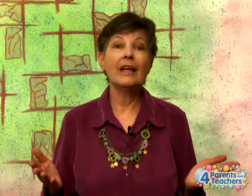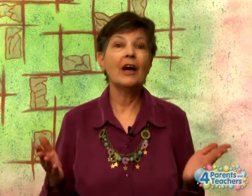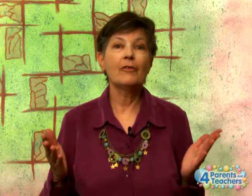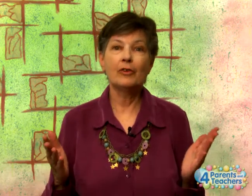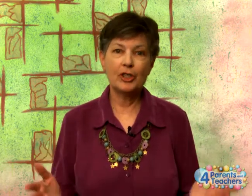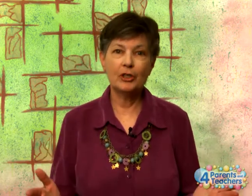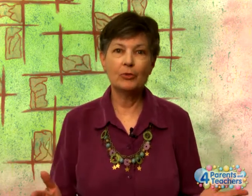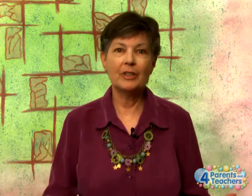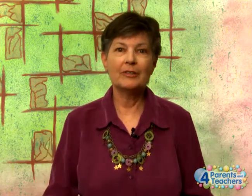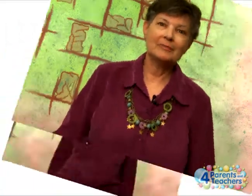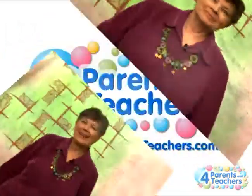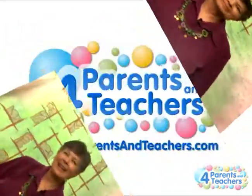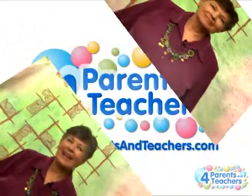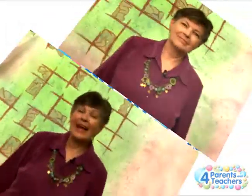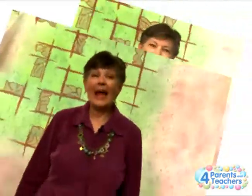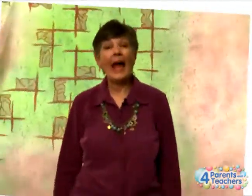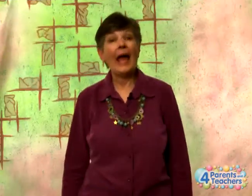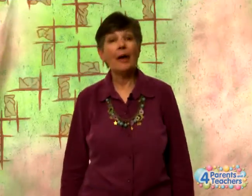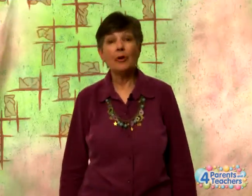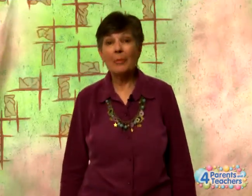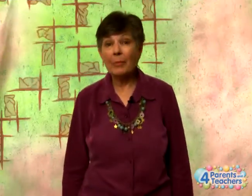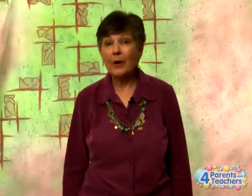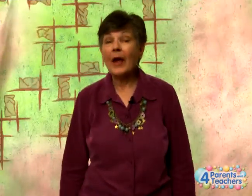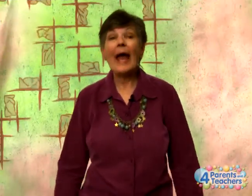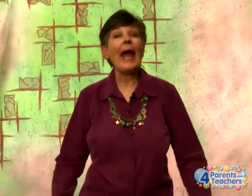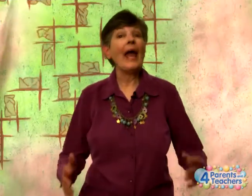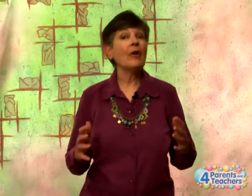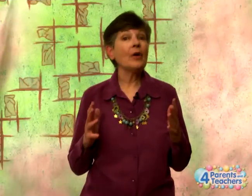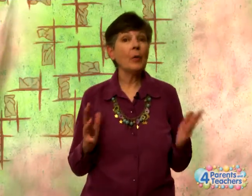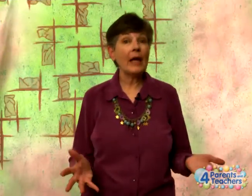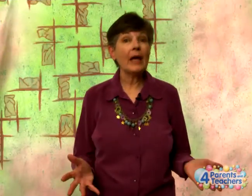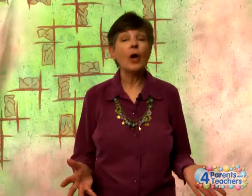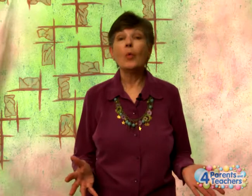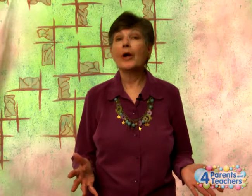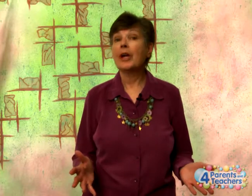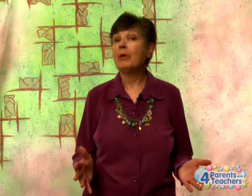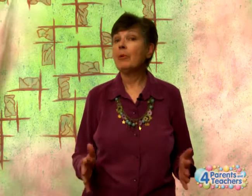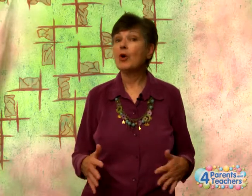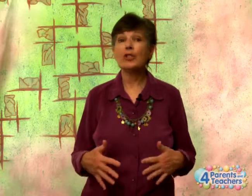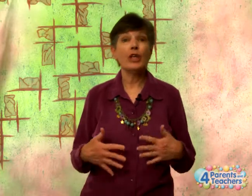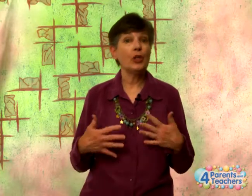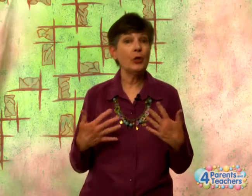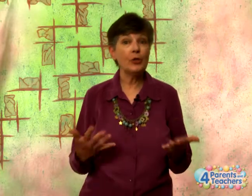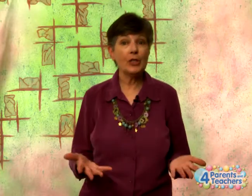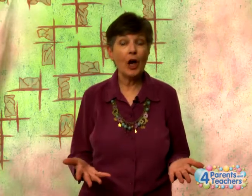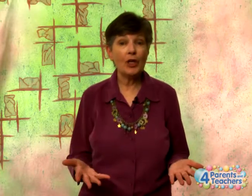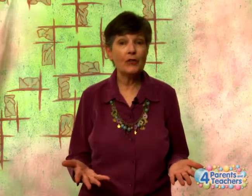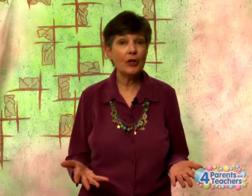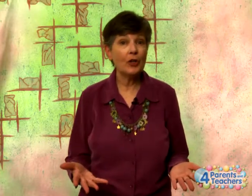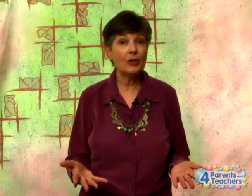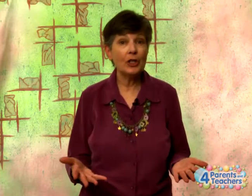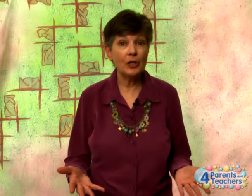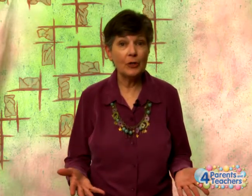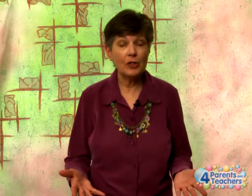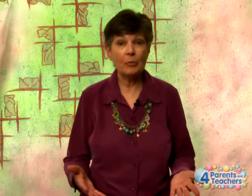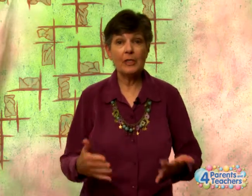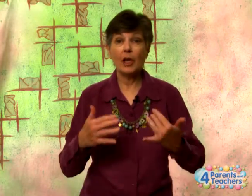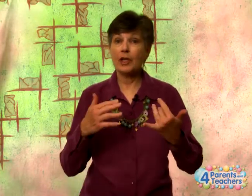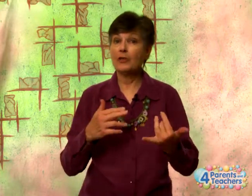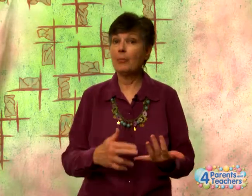of your children. And remember, every week we're going to be posting new songs for you to use. There will be songs for